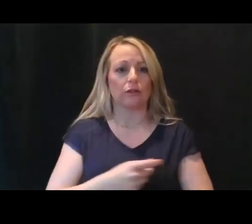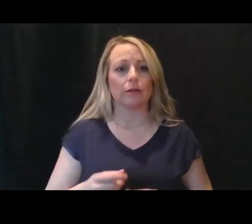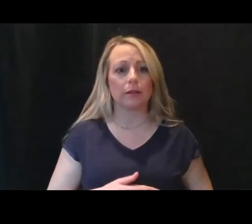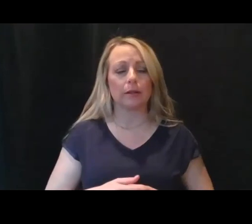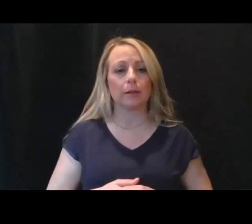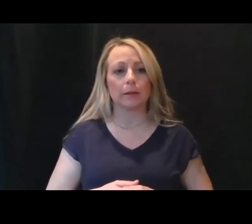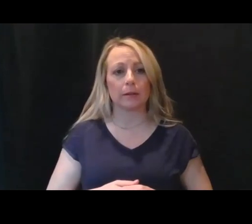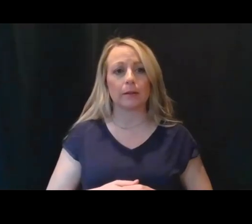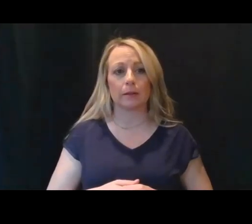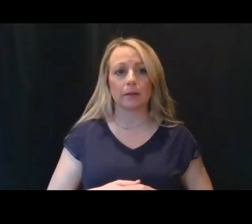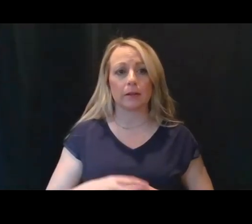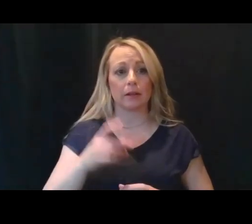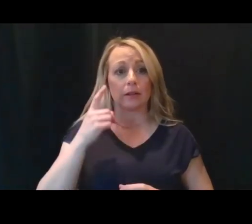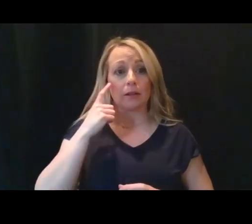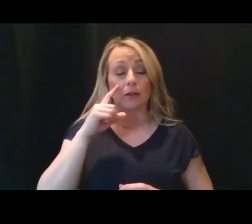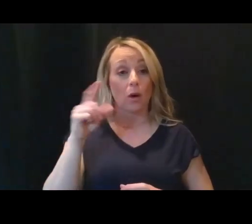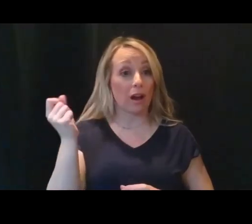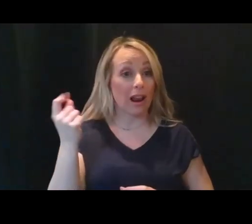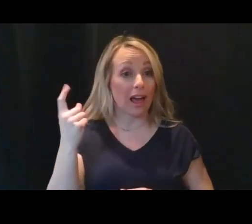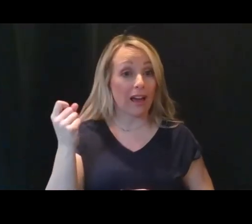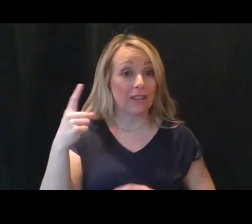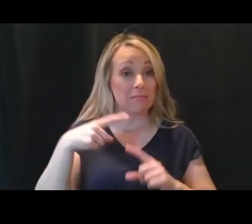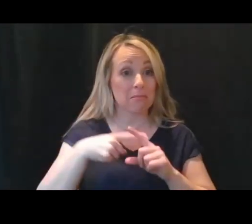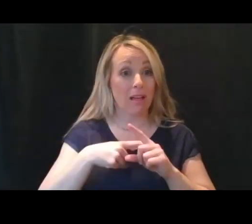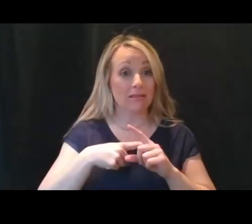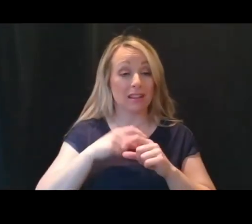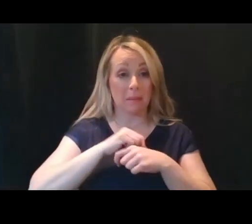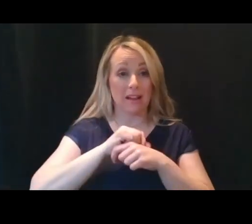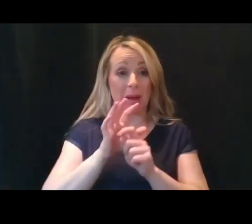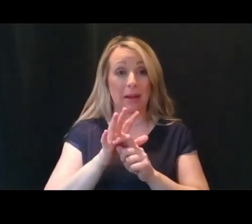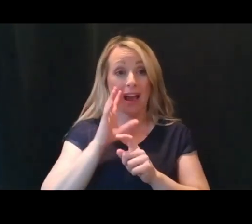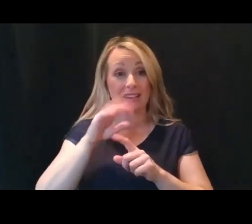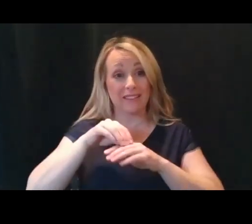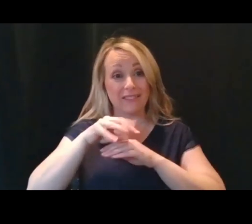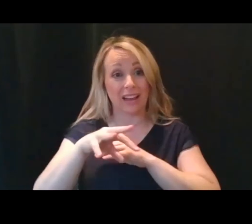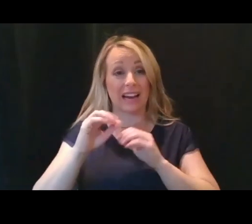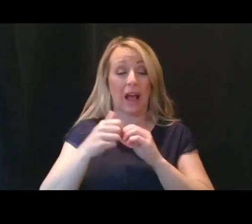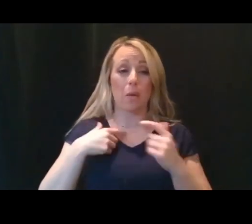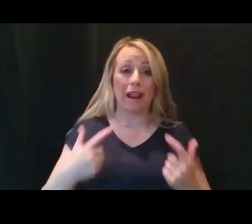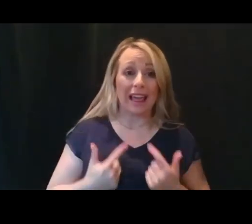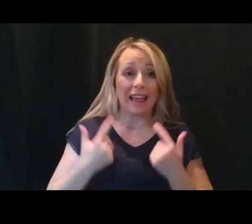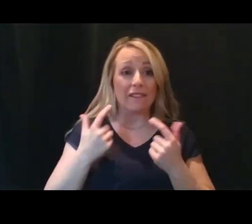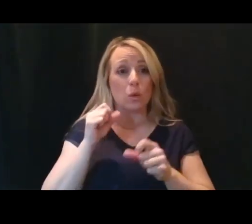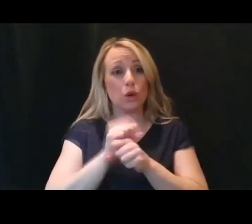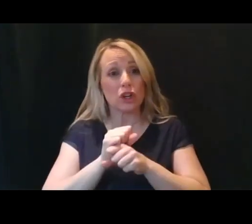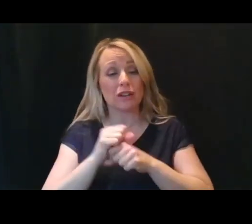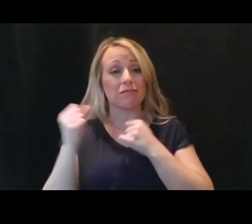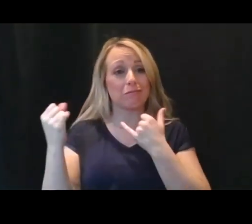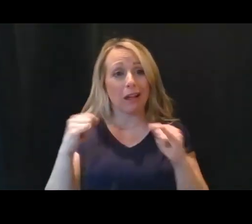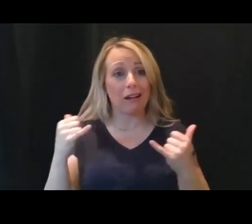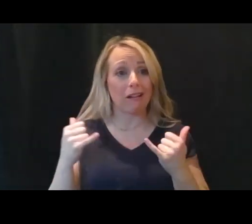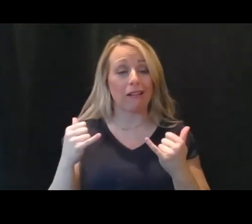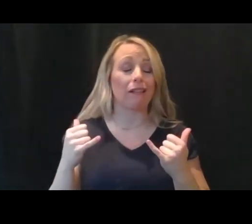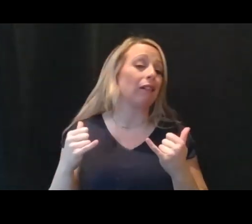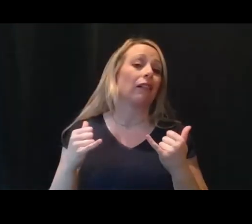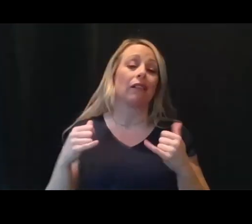For 11 months, this pandemic has affected the way we live, work, and play. It's